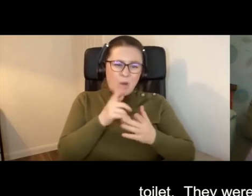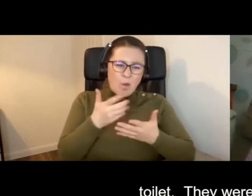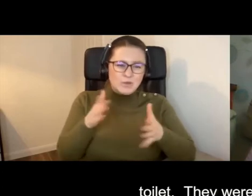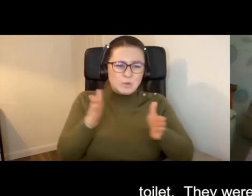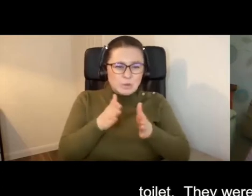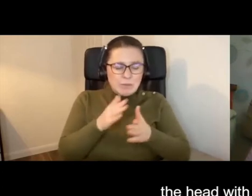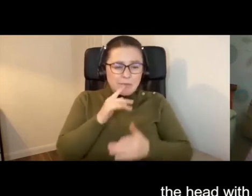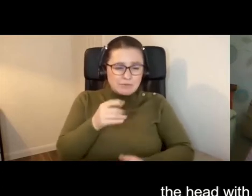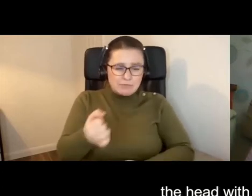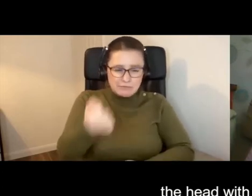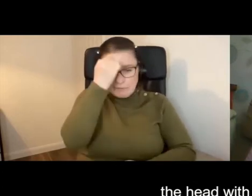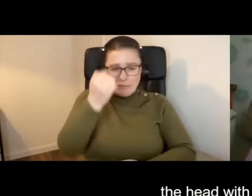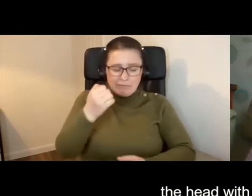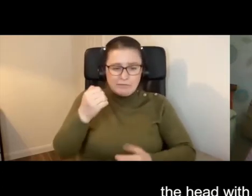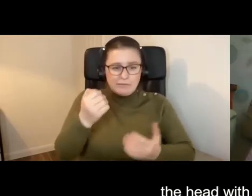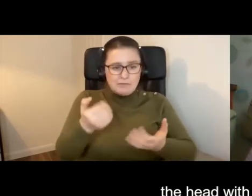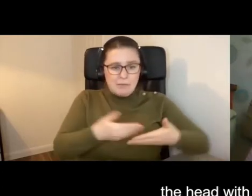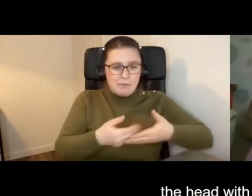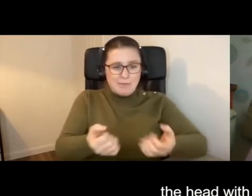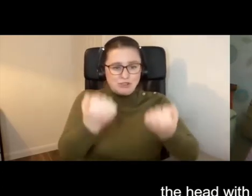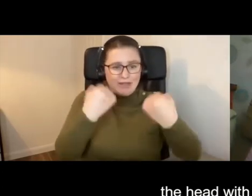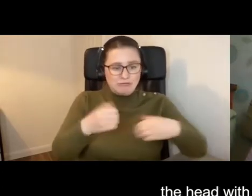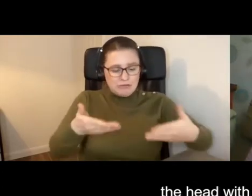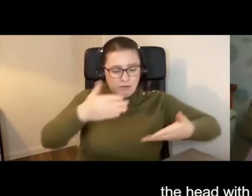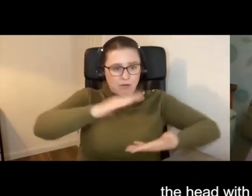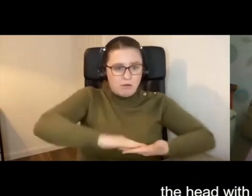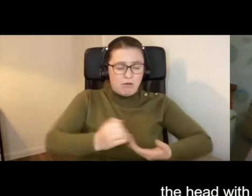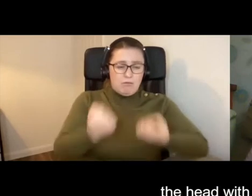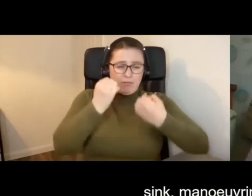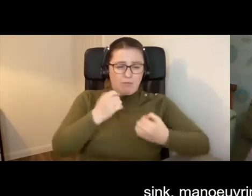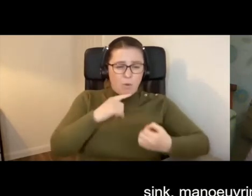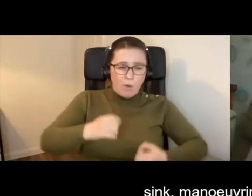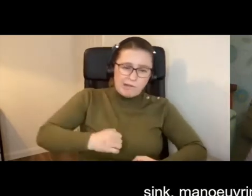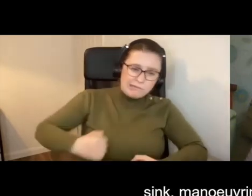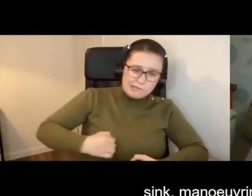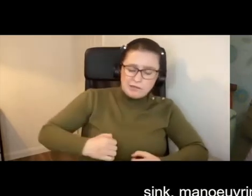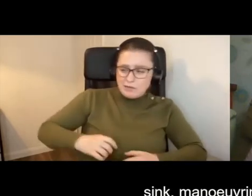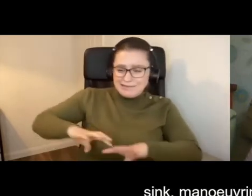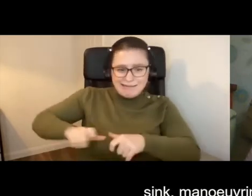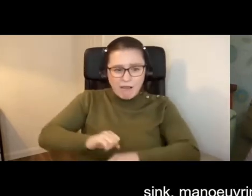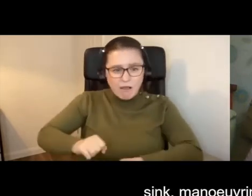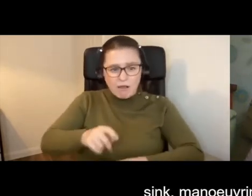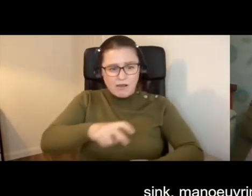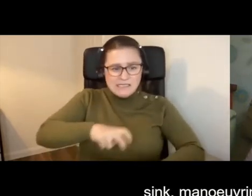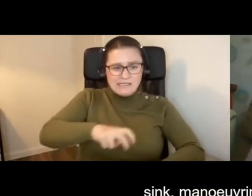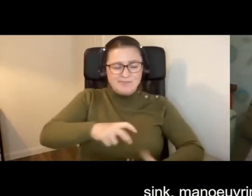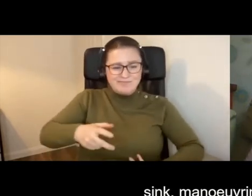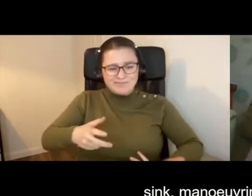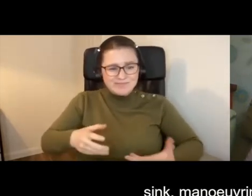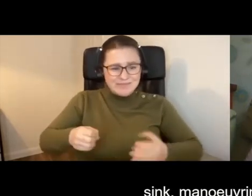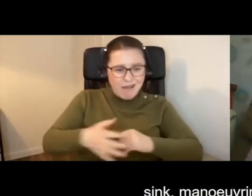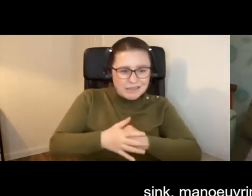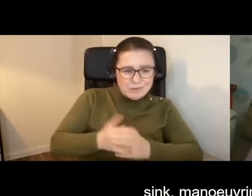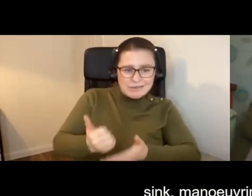I was being hit in the head with a baby changing table, in the side by a sink, manoeuvring around with my husband,